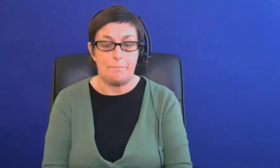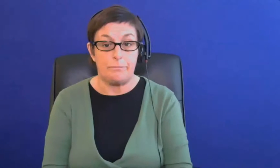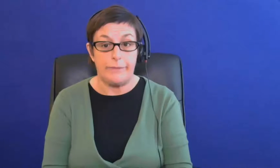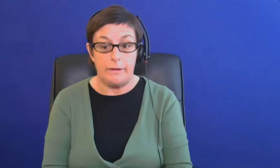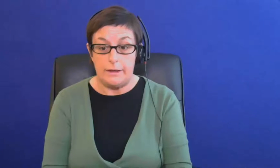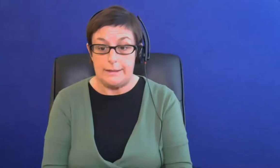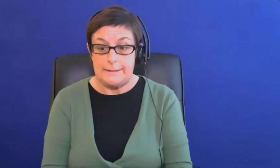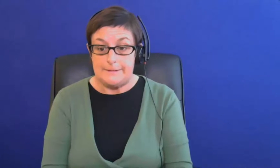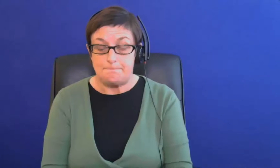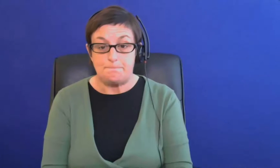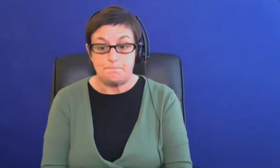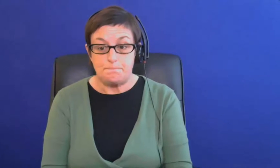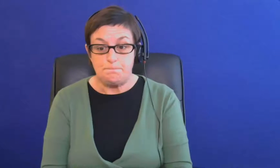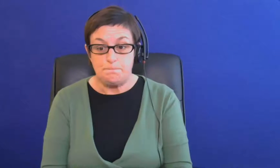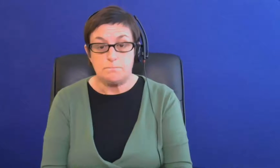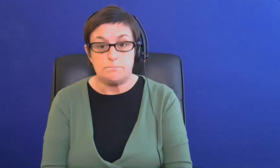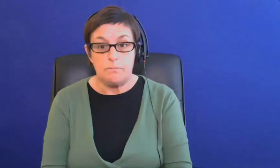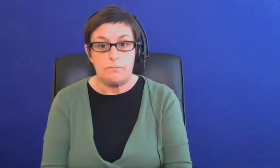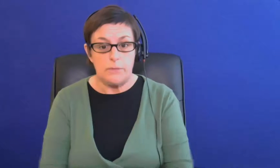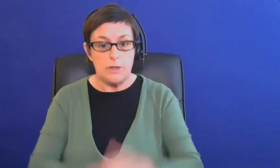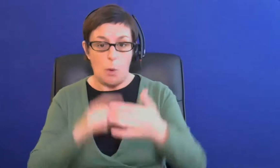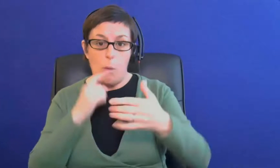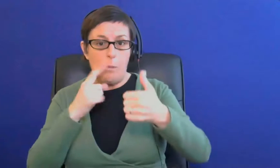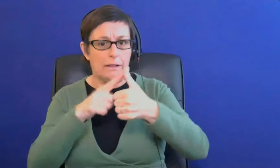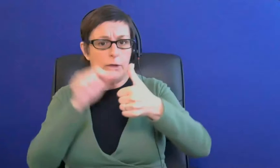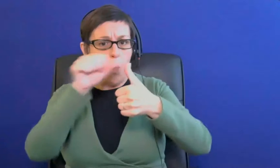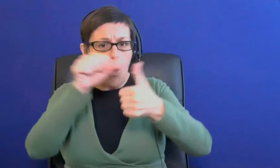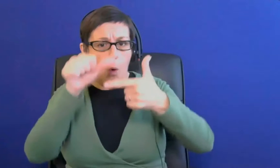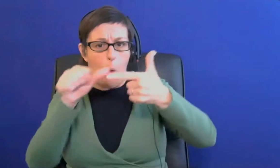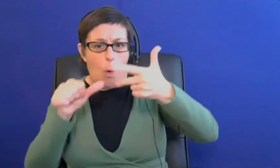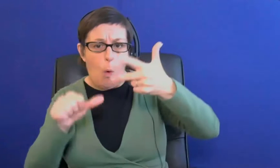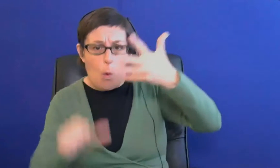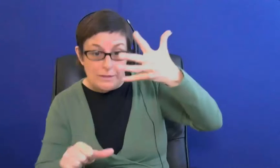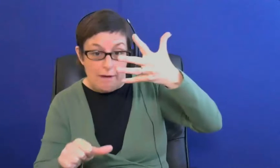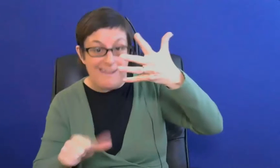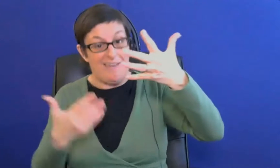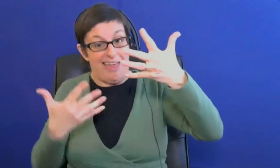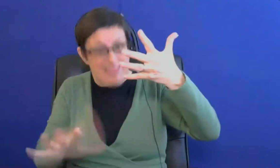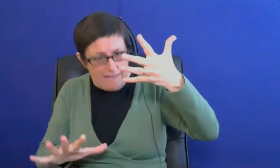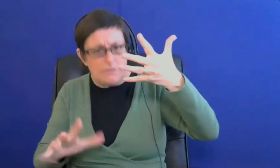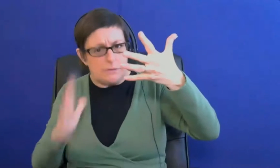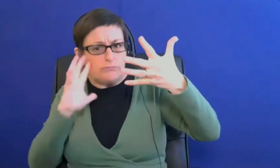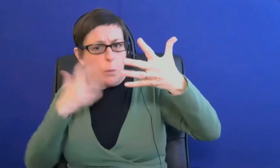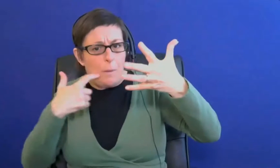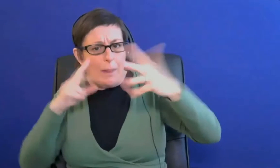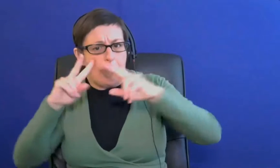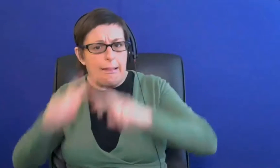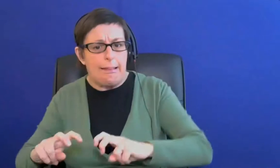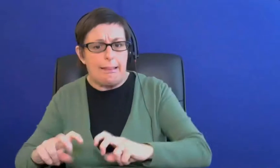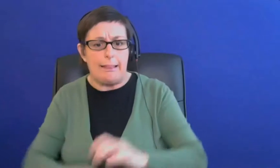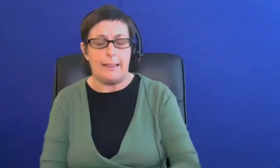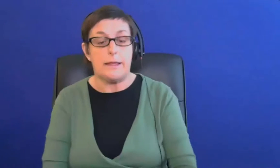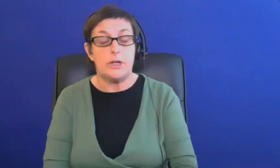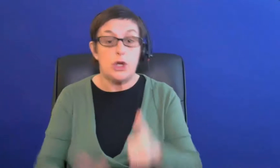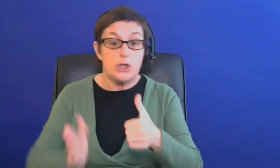um amy i'll um just take these through in in order um so our first question is from george and he